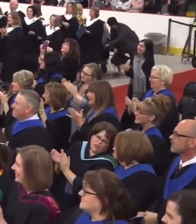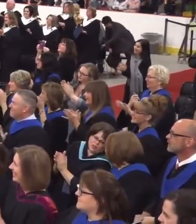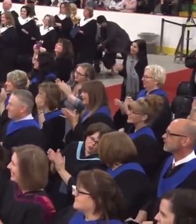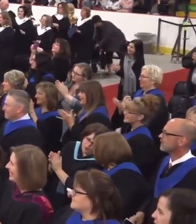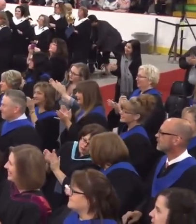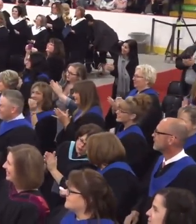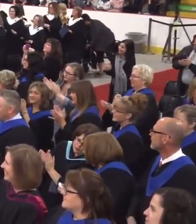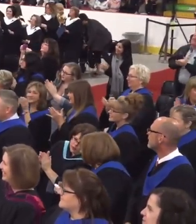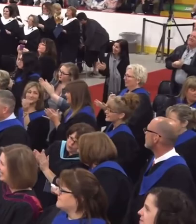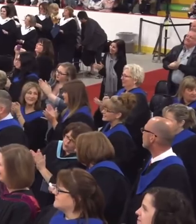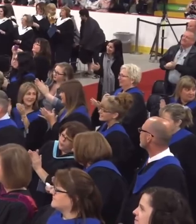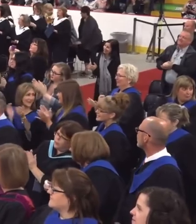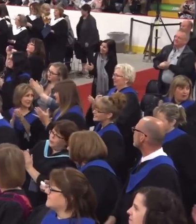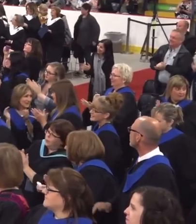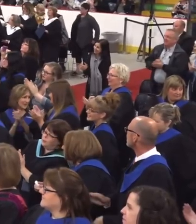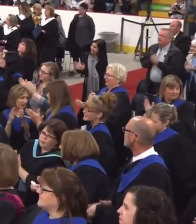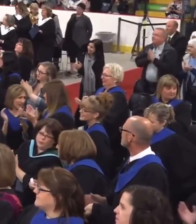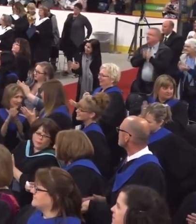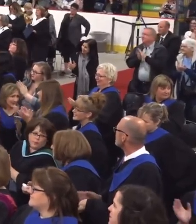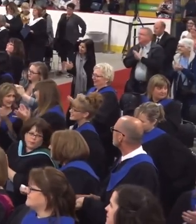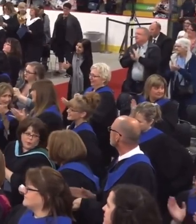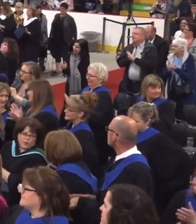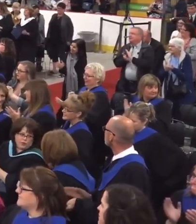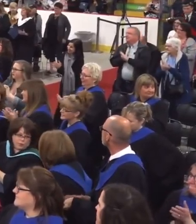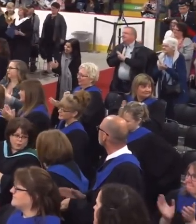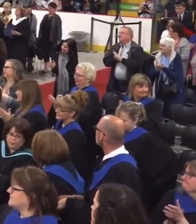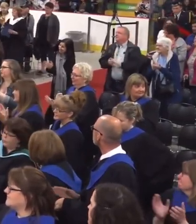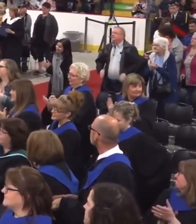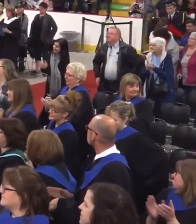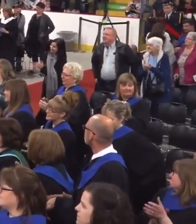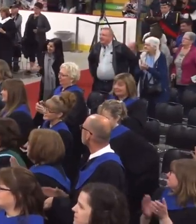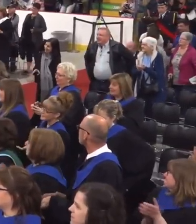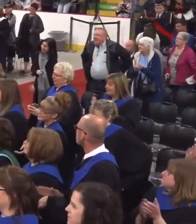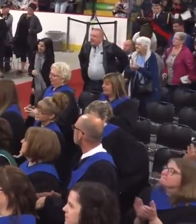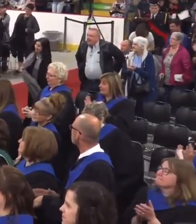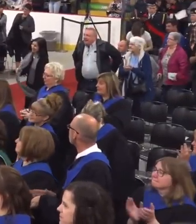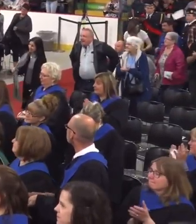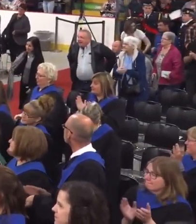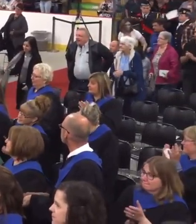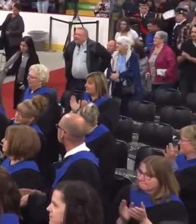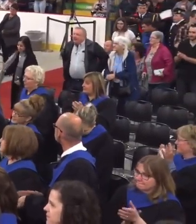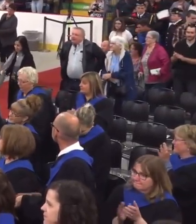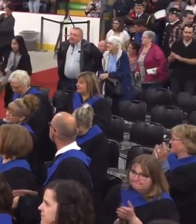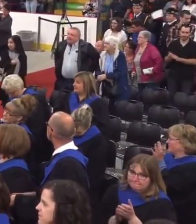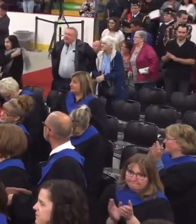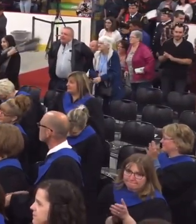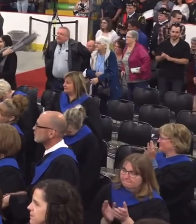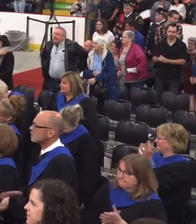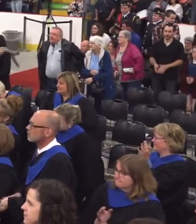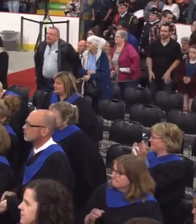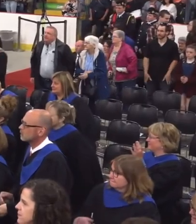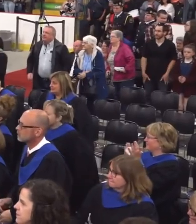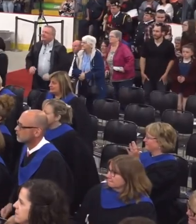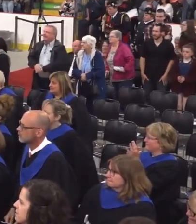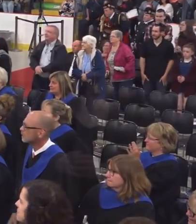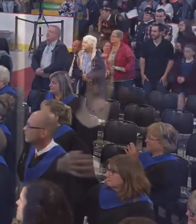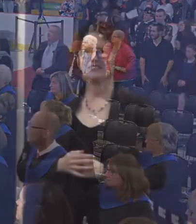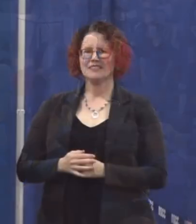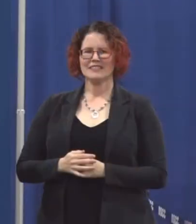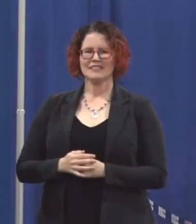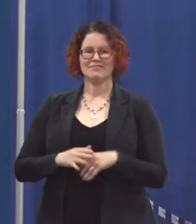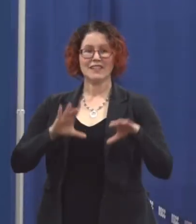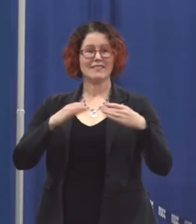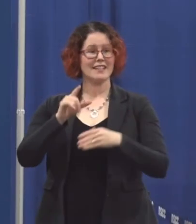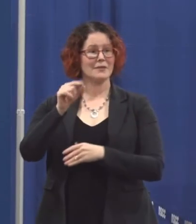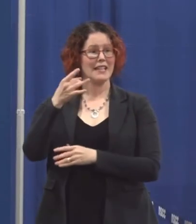thank you very much christine for your heartfelt words something that she directed directly to the class of